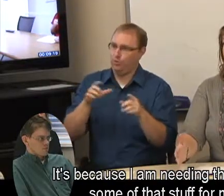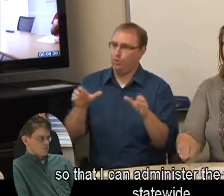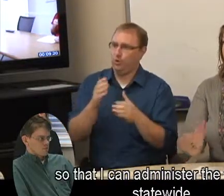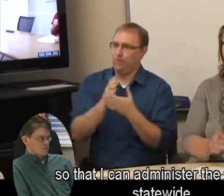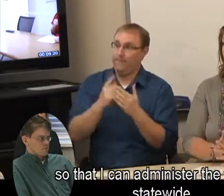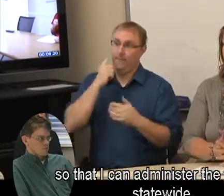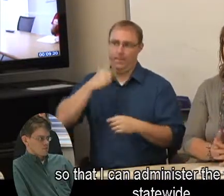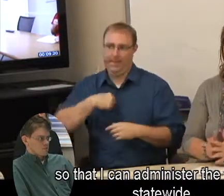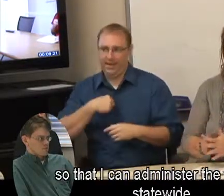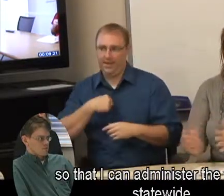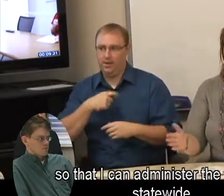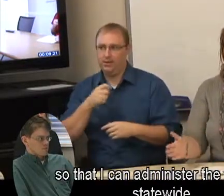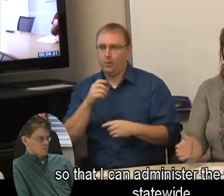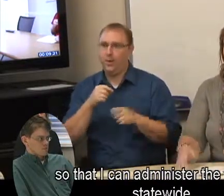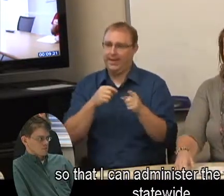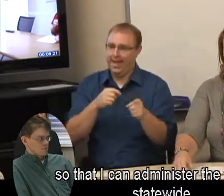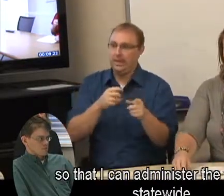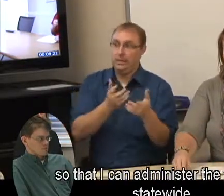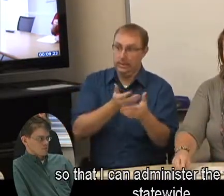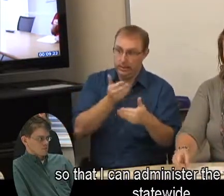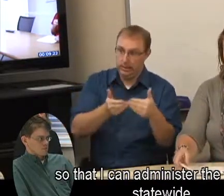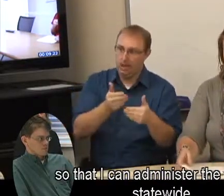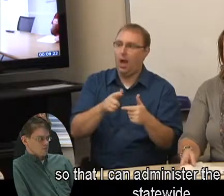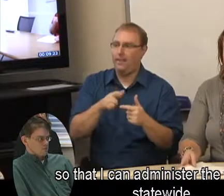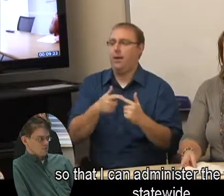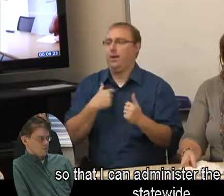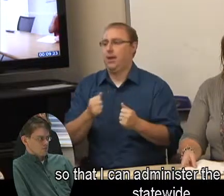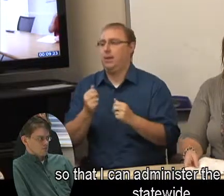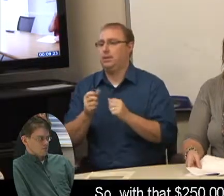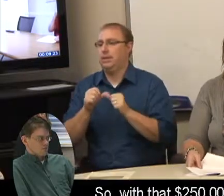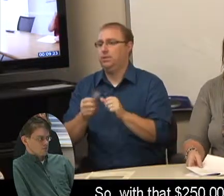of that stuff for me so that I can administer the program statewide.